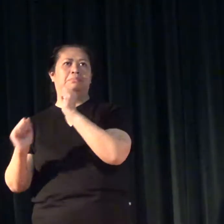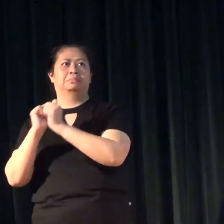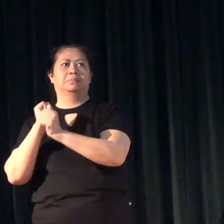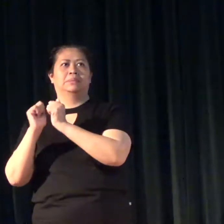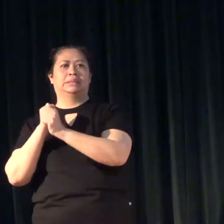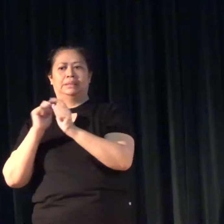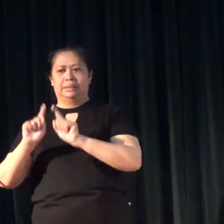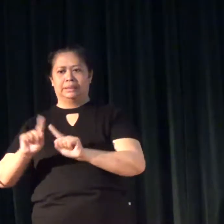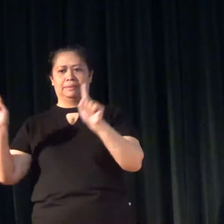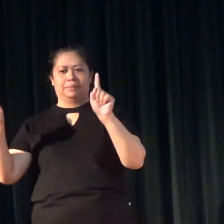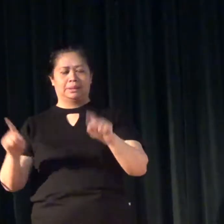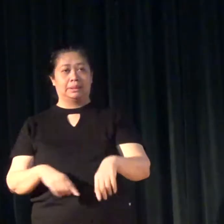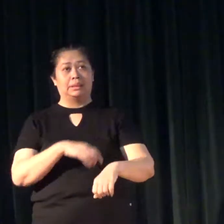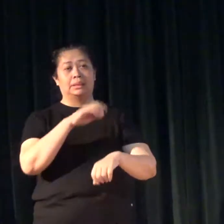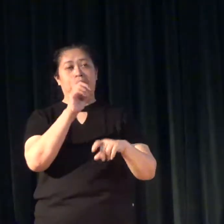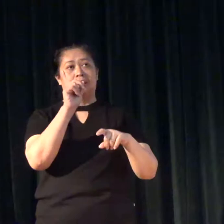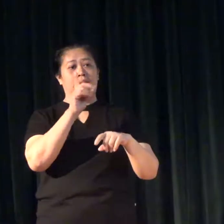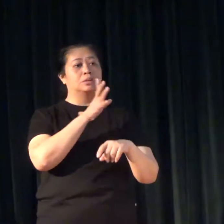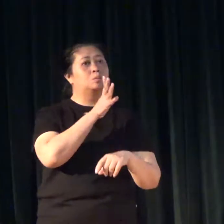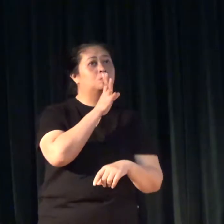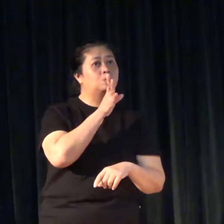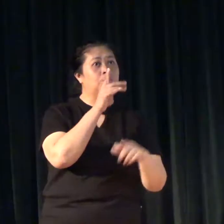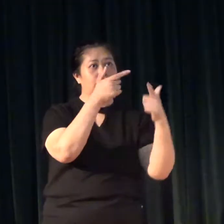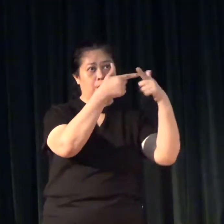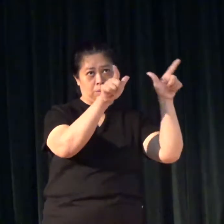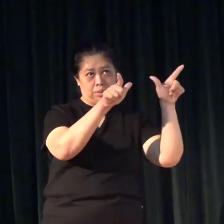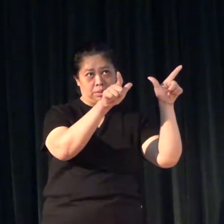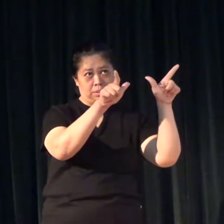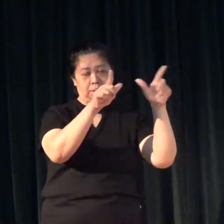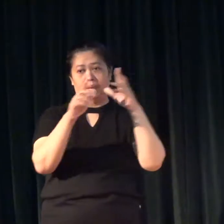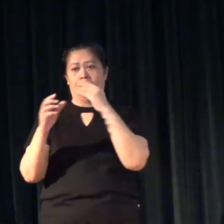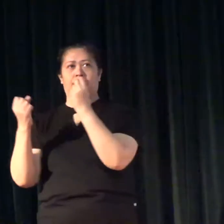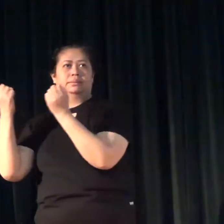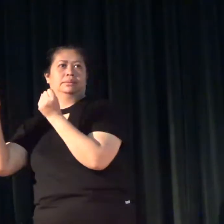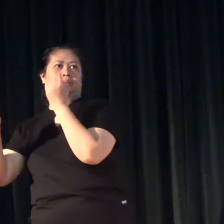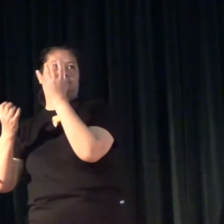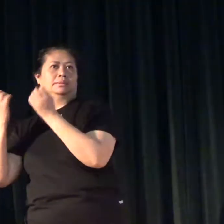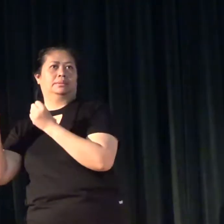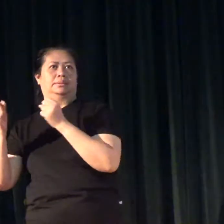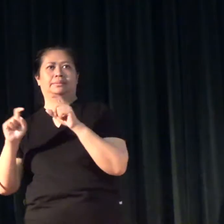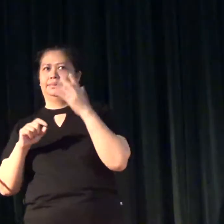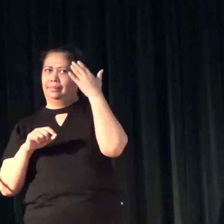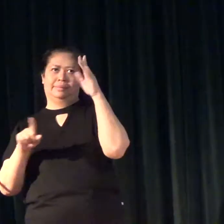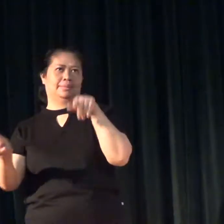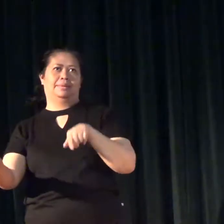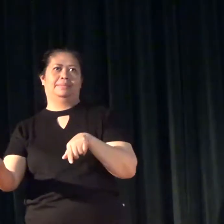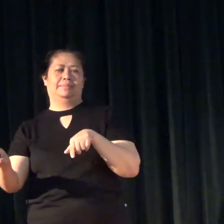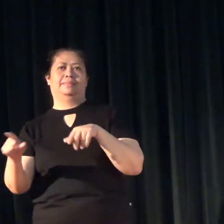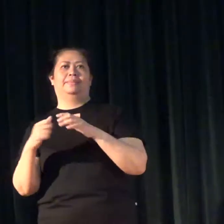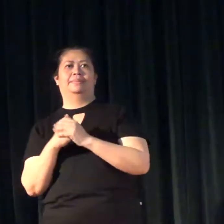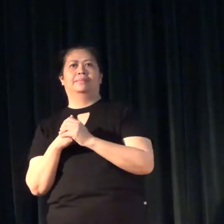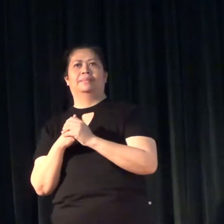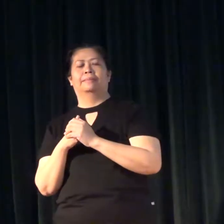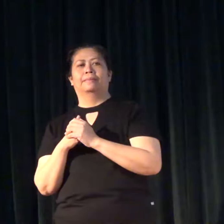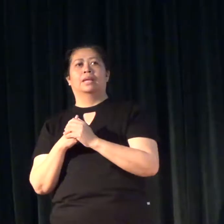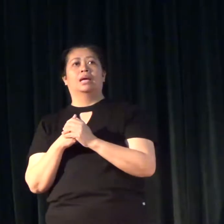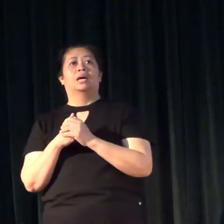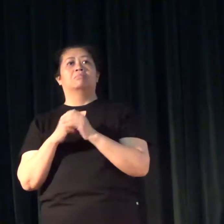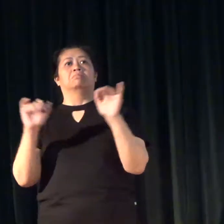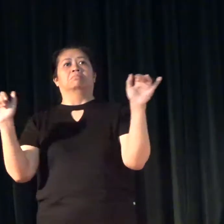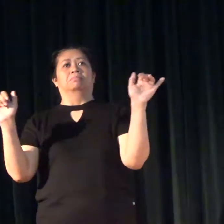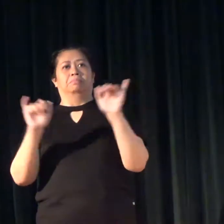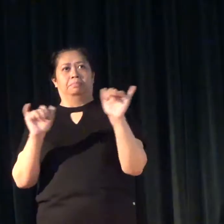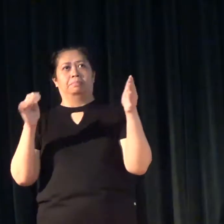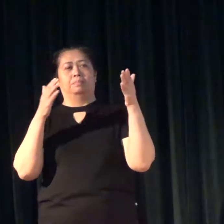the difference between spoken language and sign language. In the